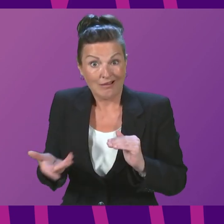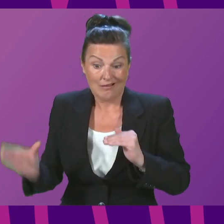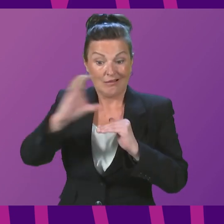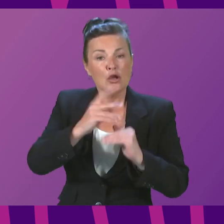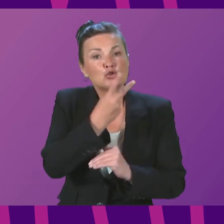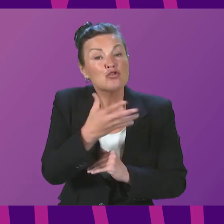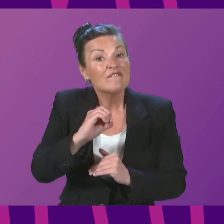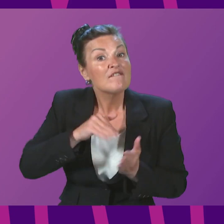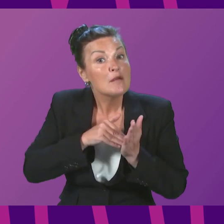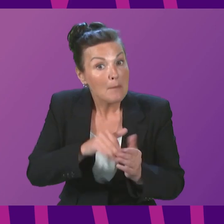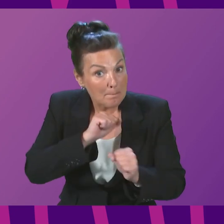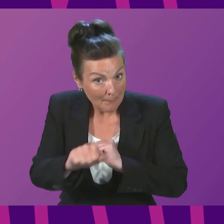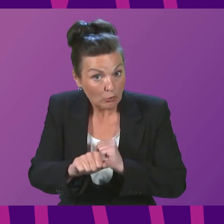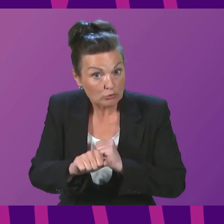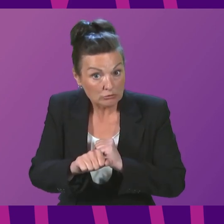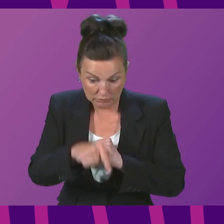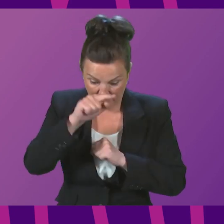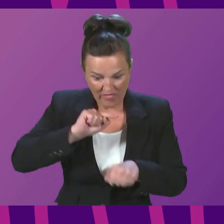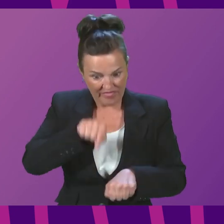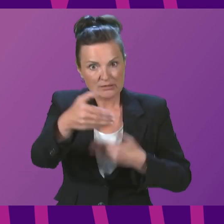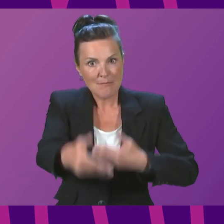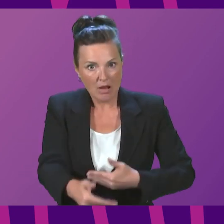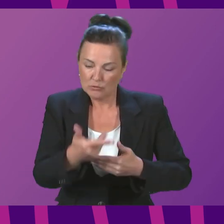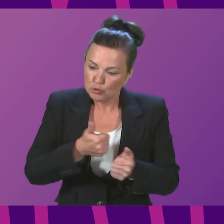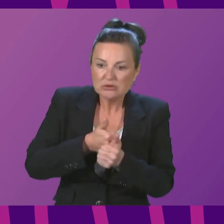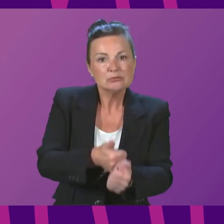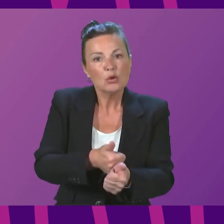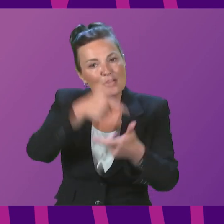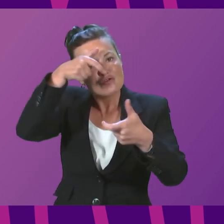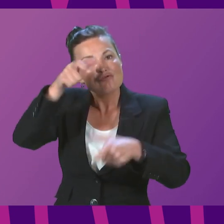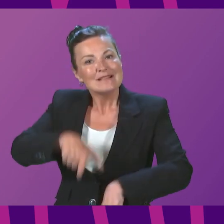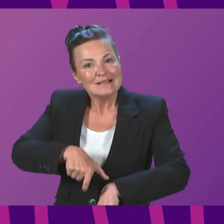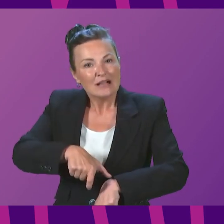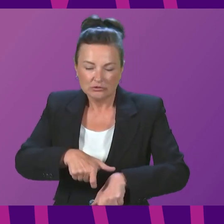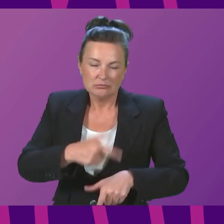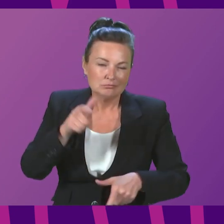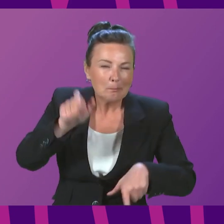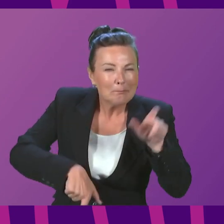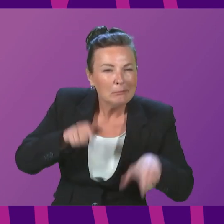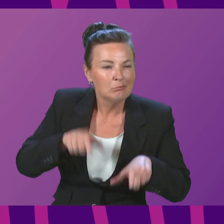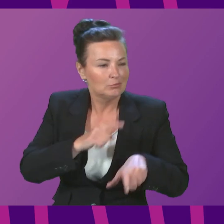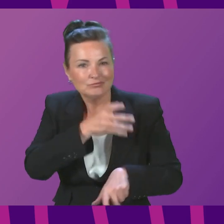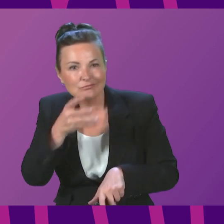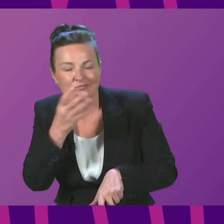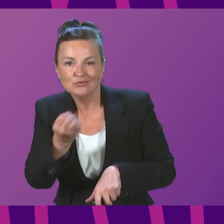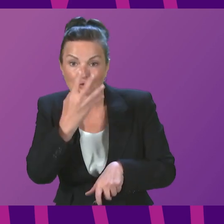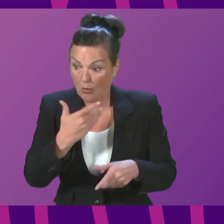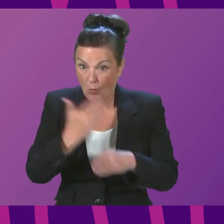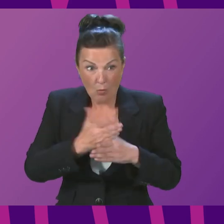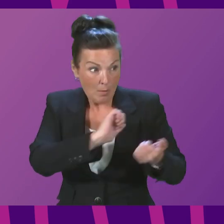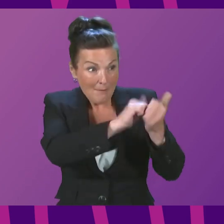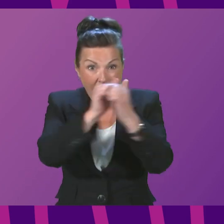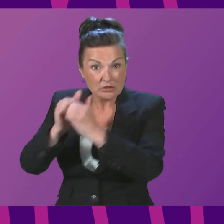this parliament in part to support residential rehab. We're working with alcohol and drug partnerships across Scotland to develop